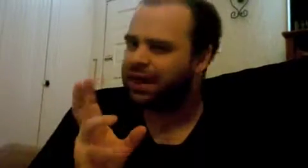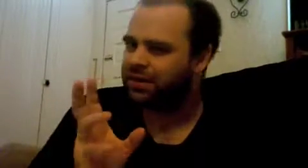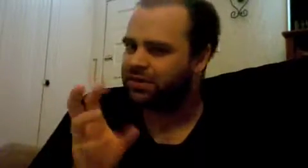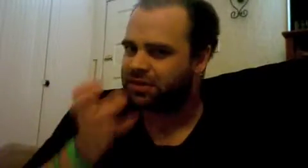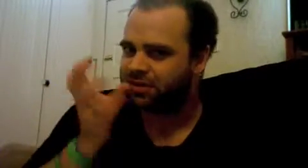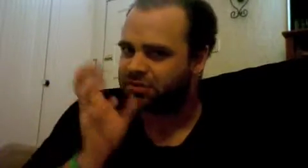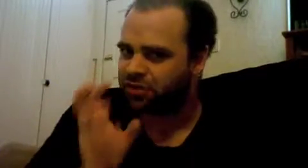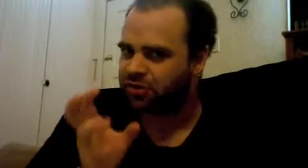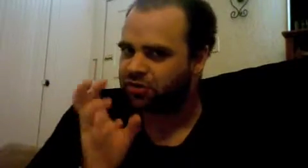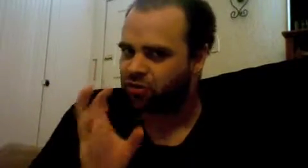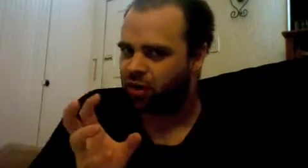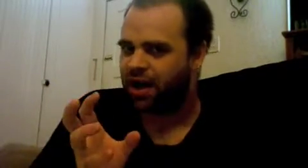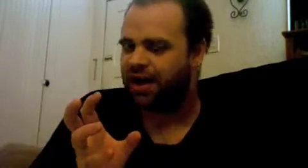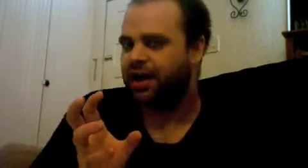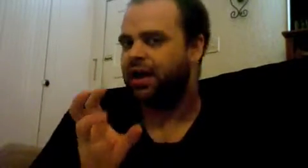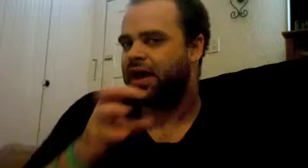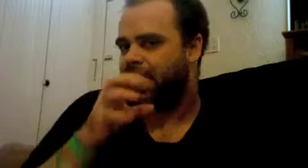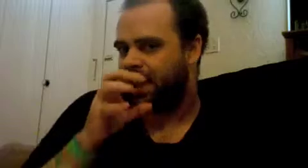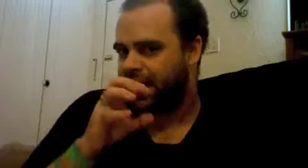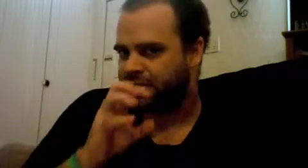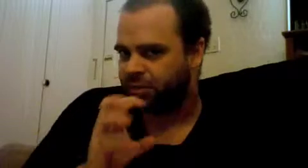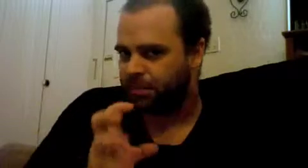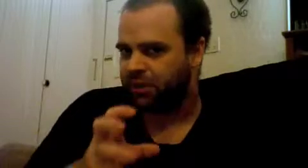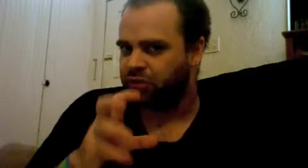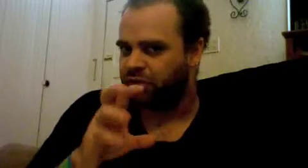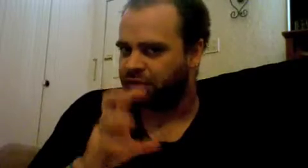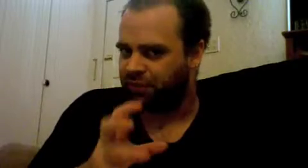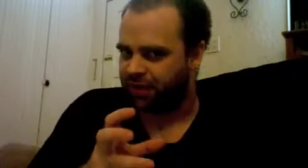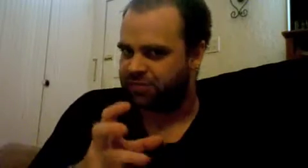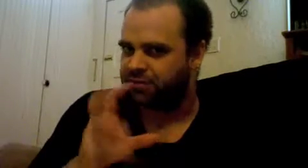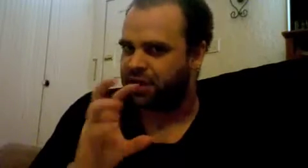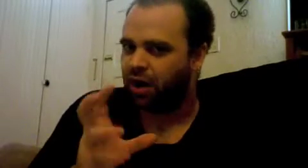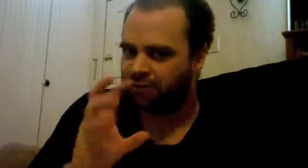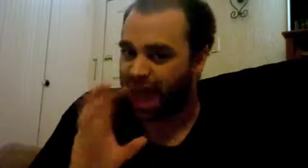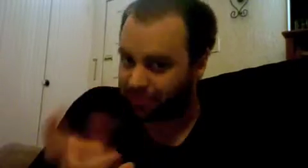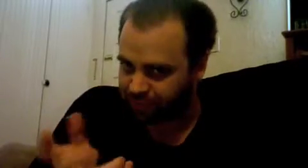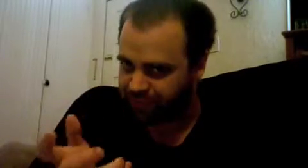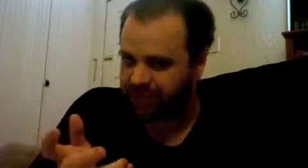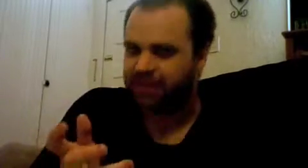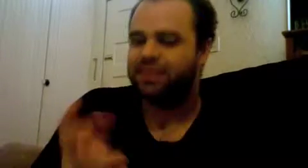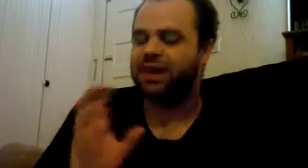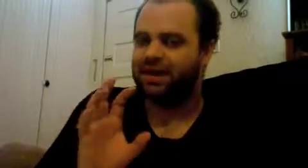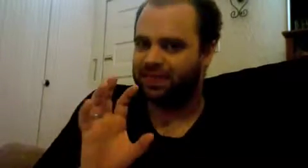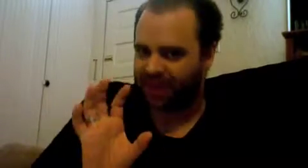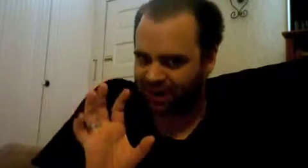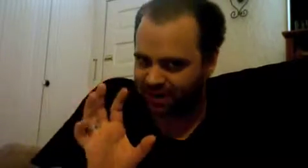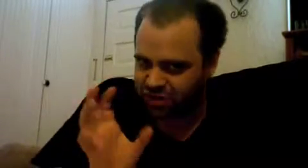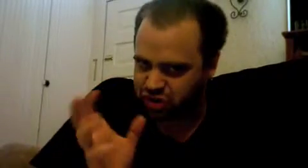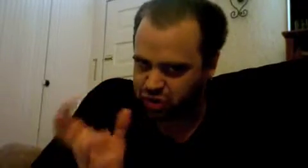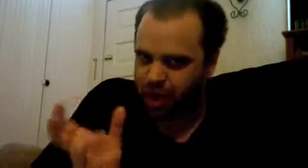Hegel is going to start to try and build a philosophy of everything that describes